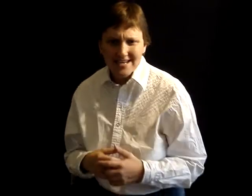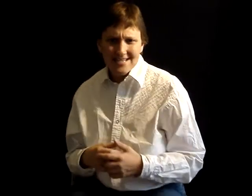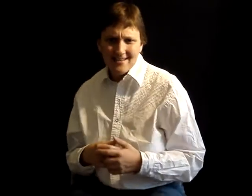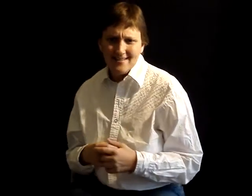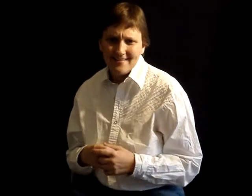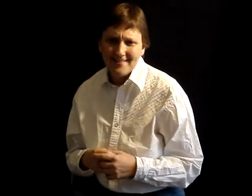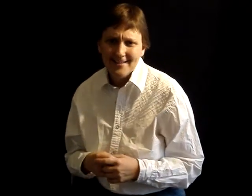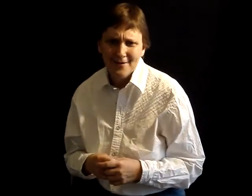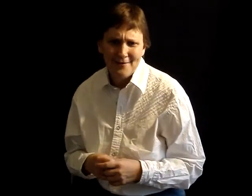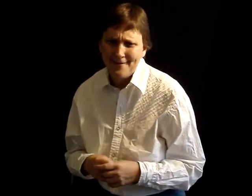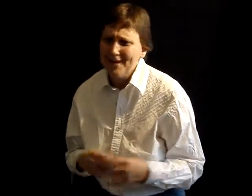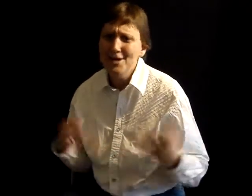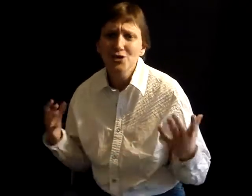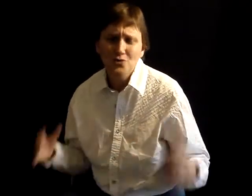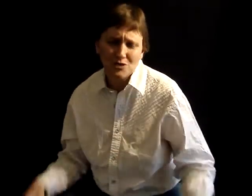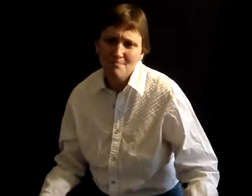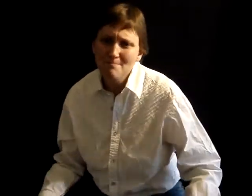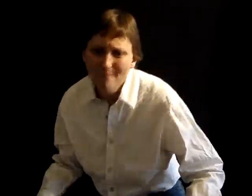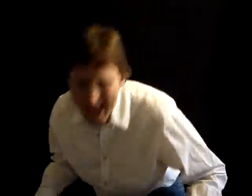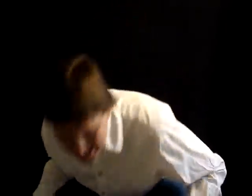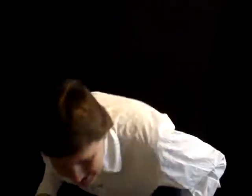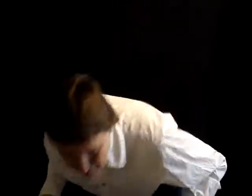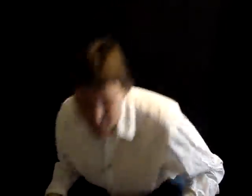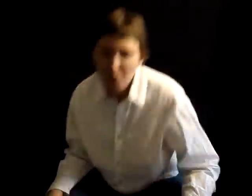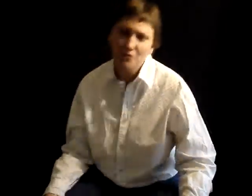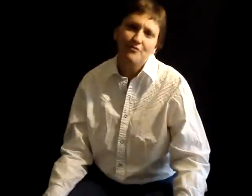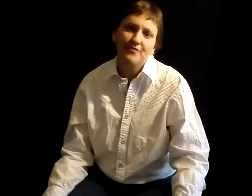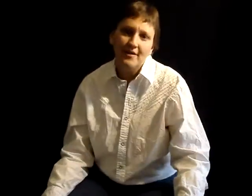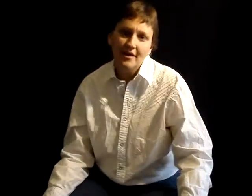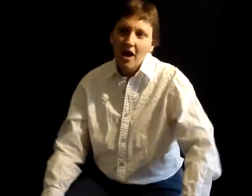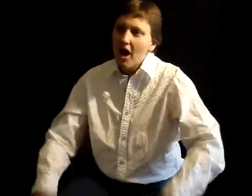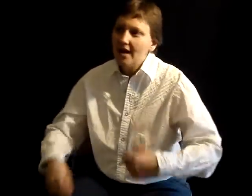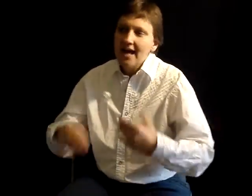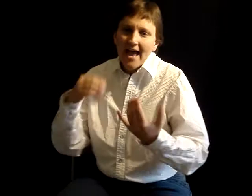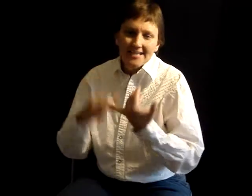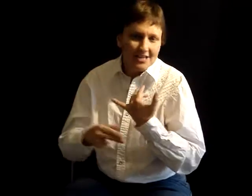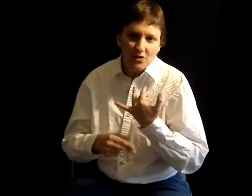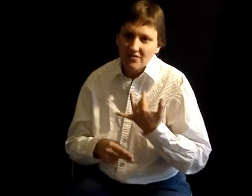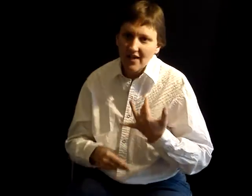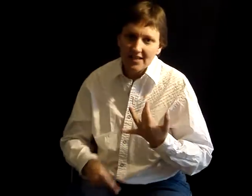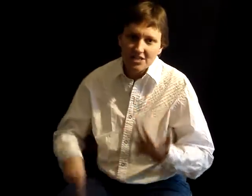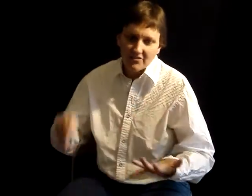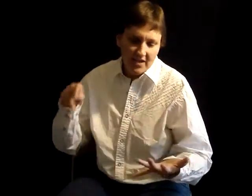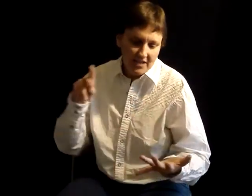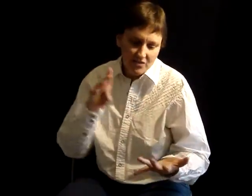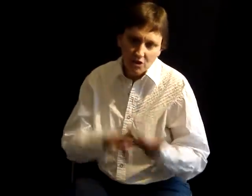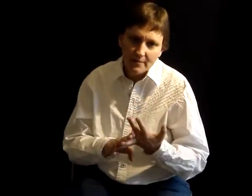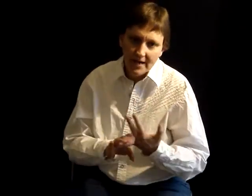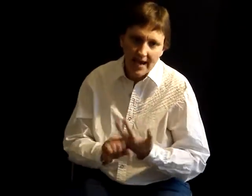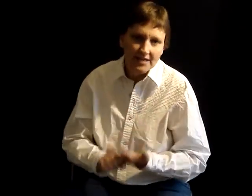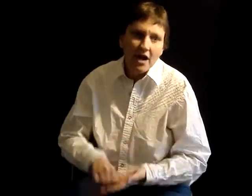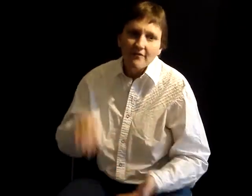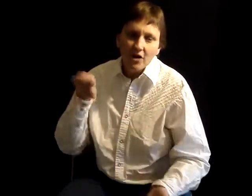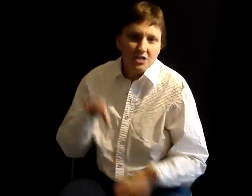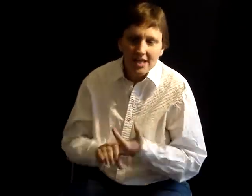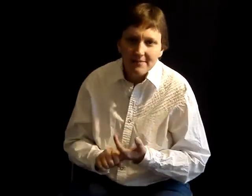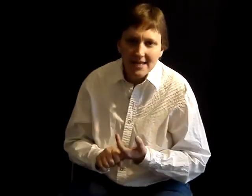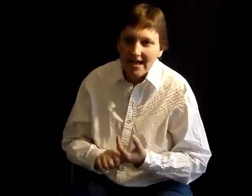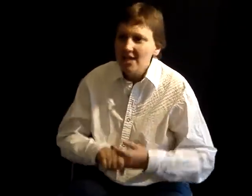Intel. know, huge, massive proof on antitrust violations, violating the Sherman Act, False Claims Act.